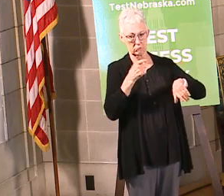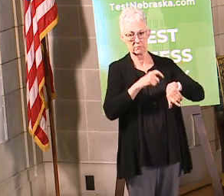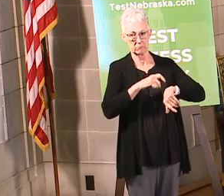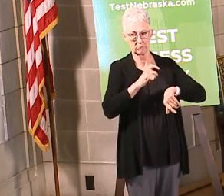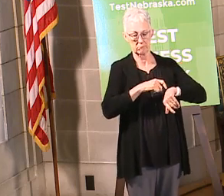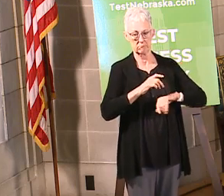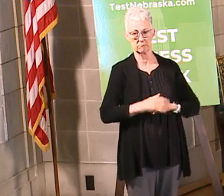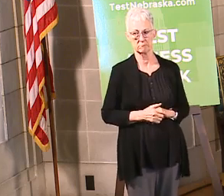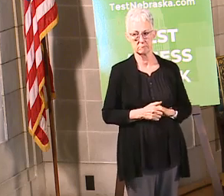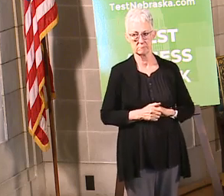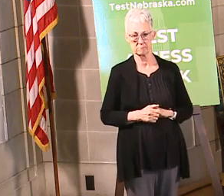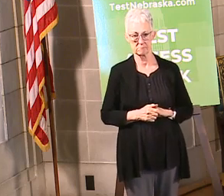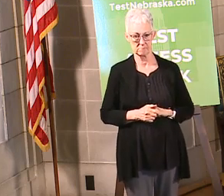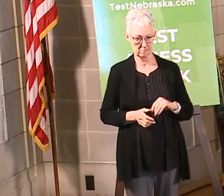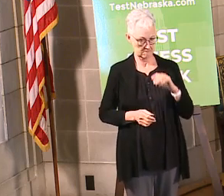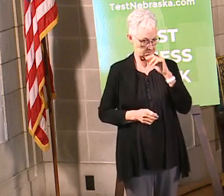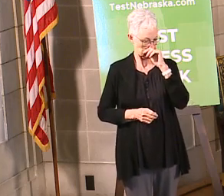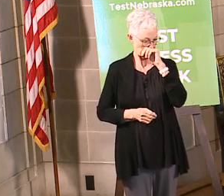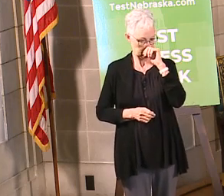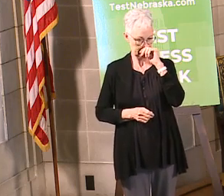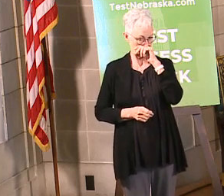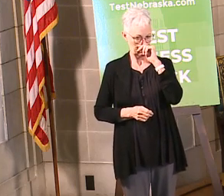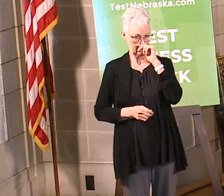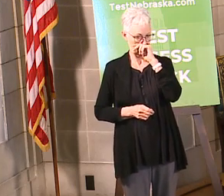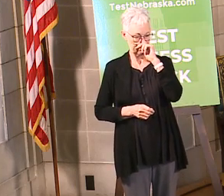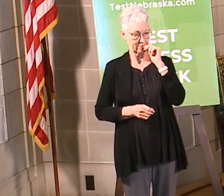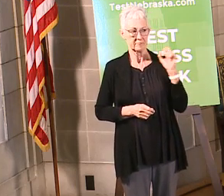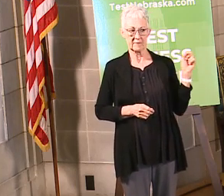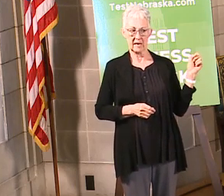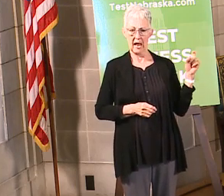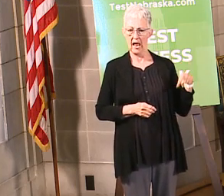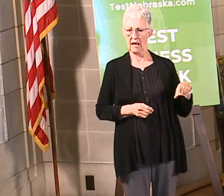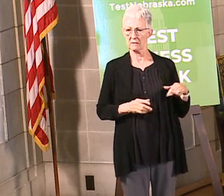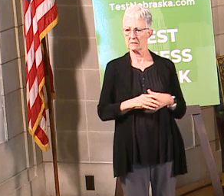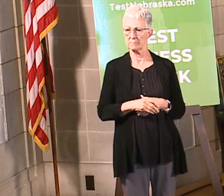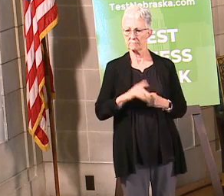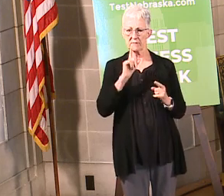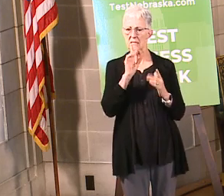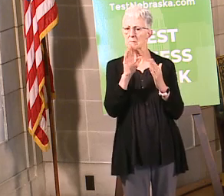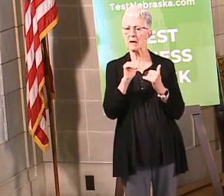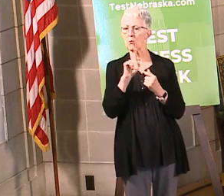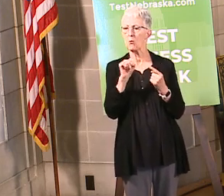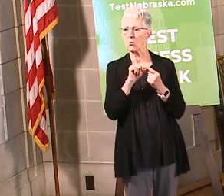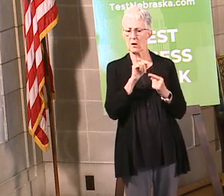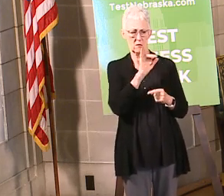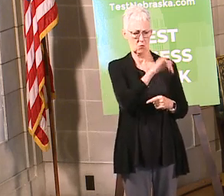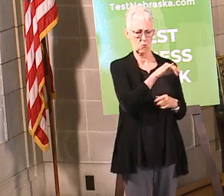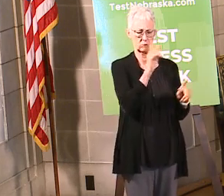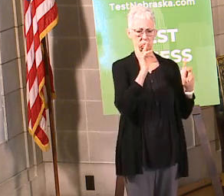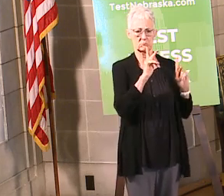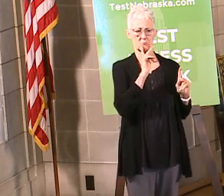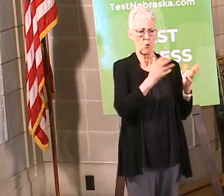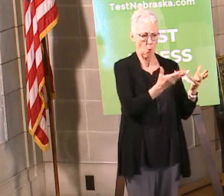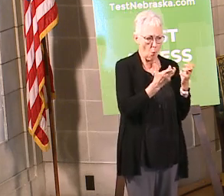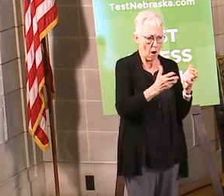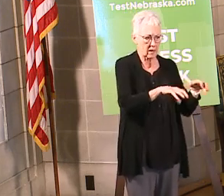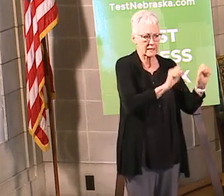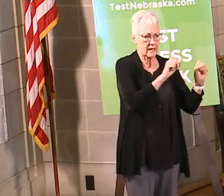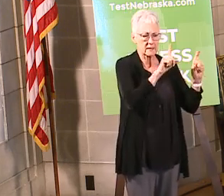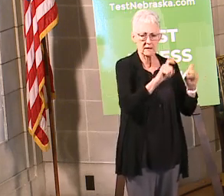What is the expectation on when they might get tested? So again, we're working through the process.